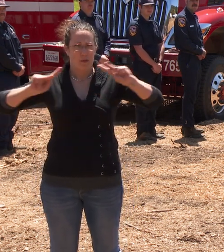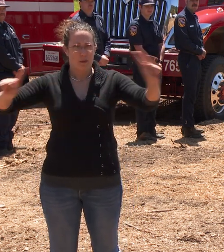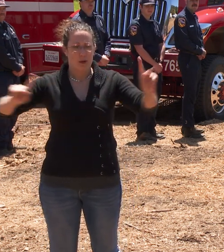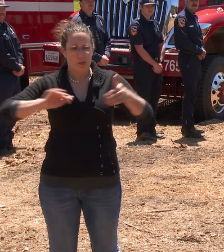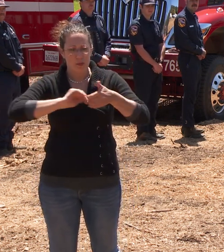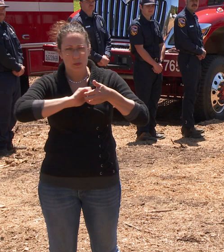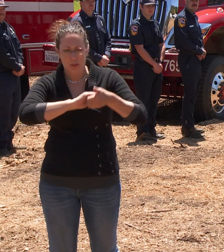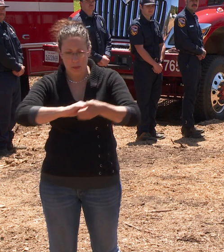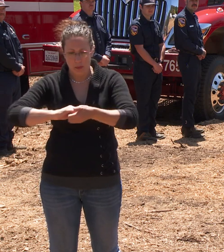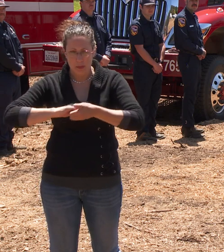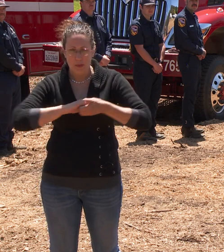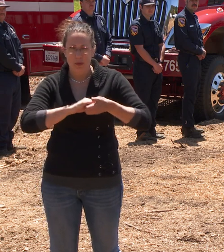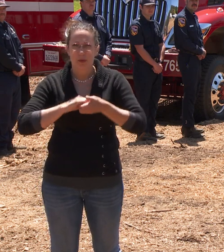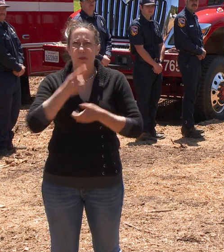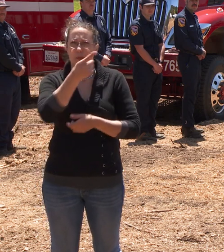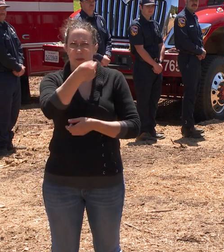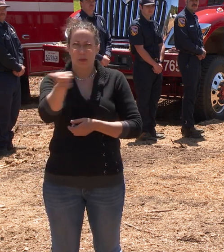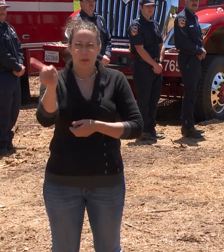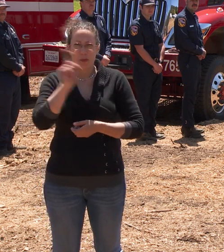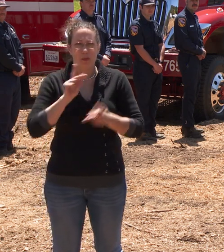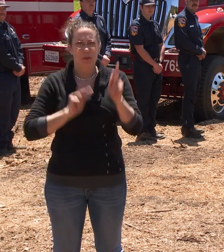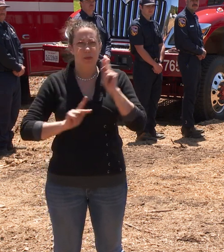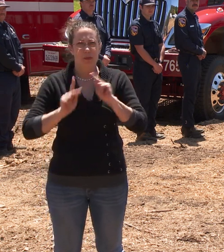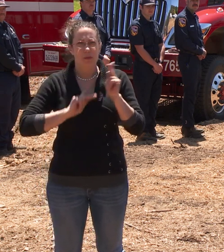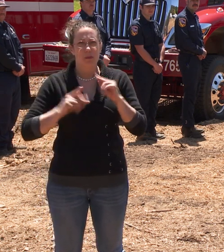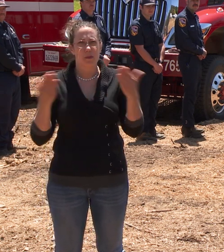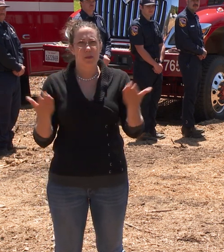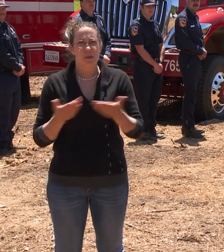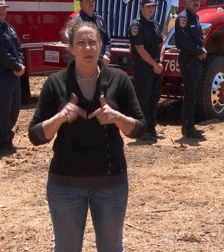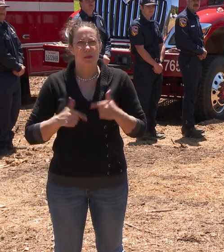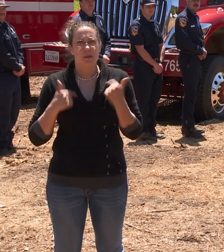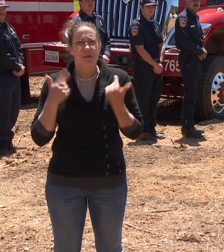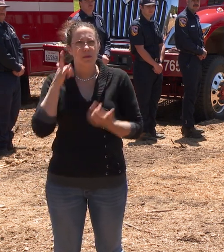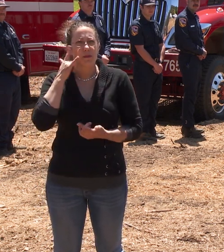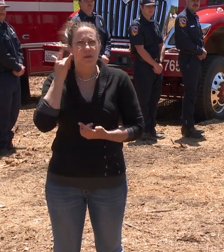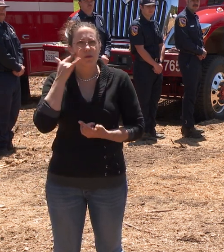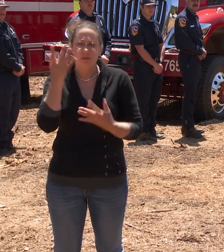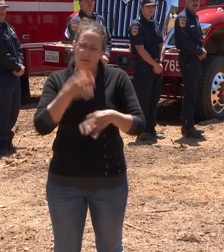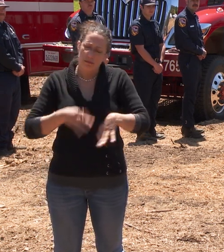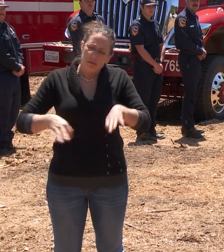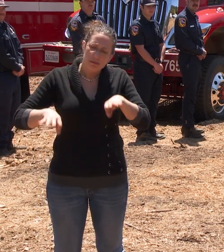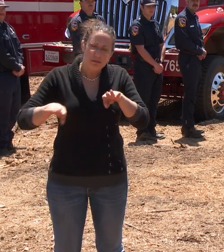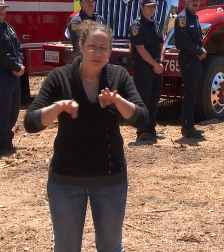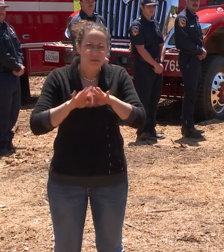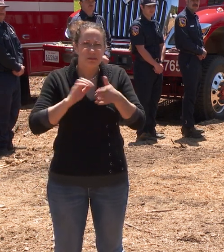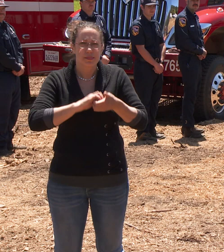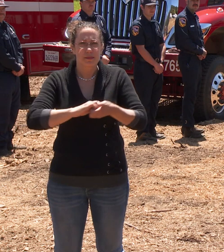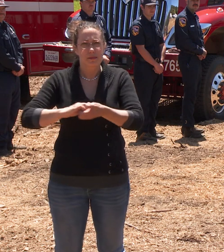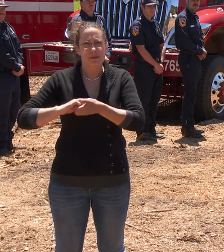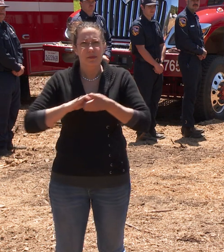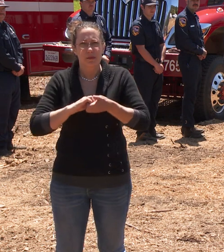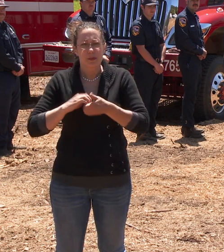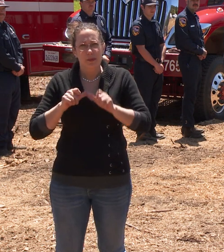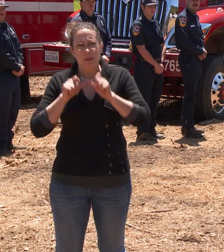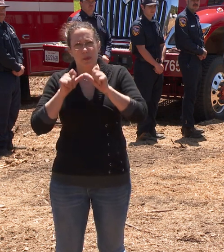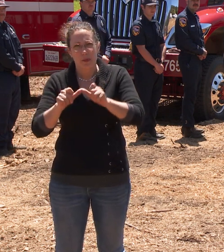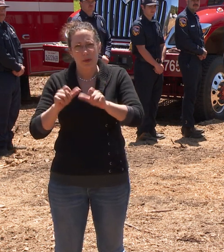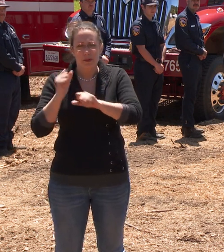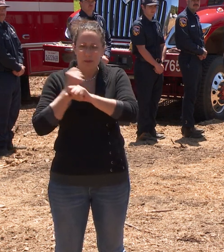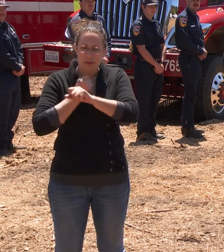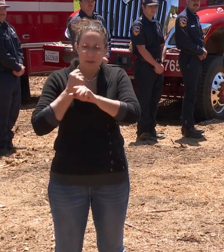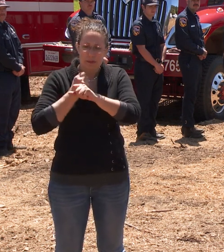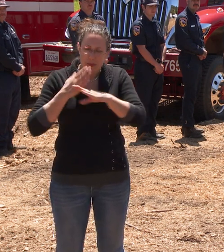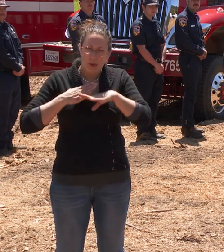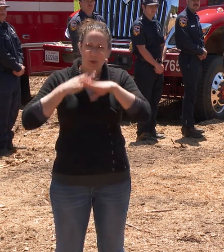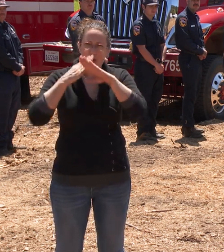partnerships, it is you, the citizens of California, that are a critical partner in the ongoing fight to reduce wildfires